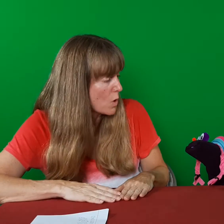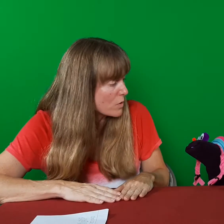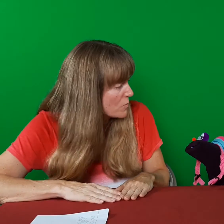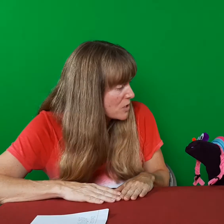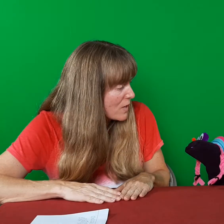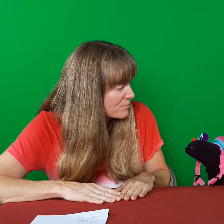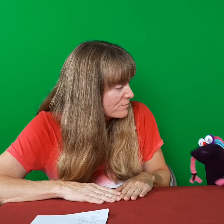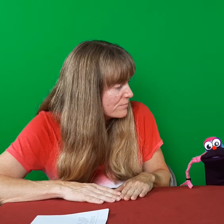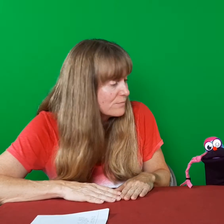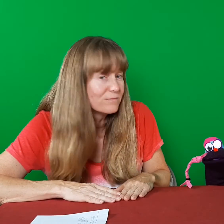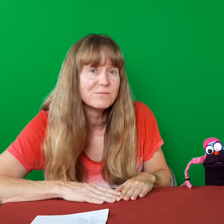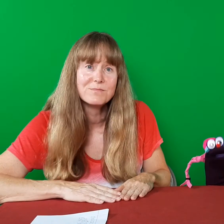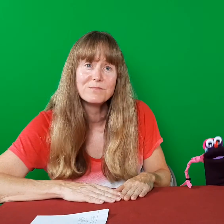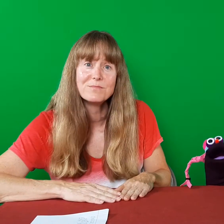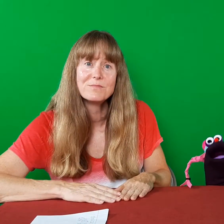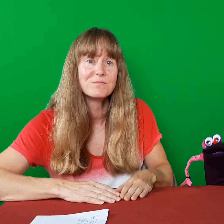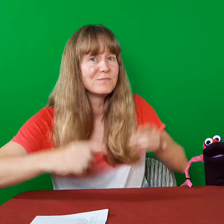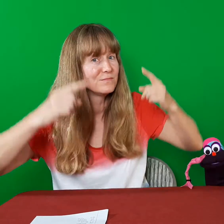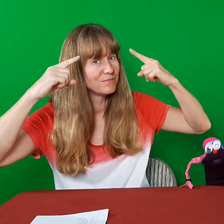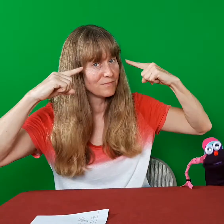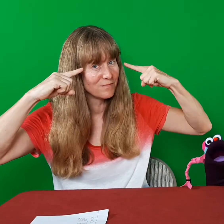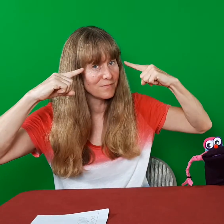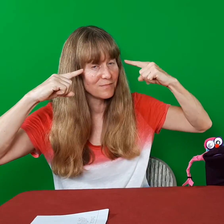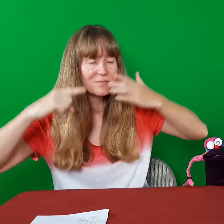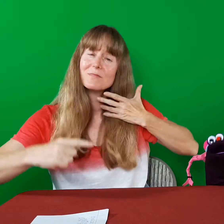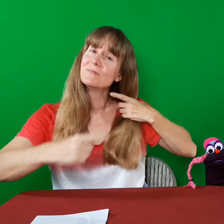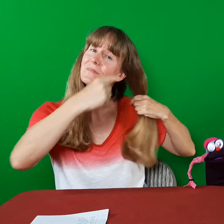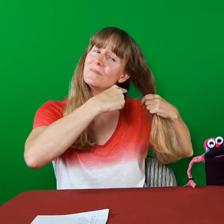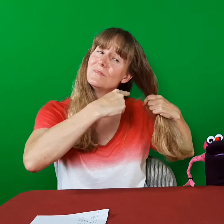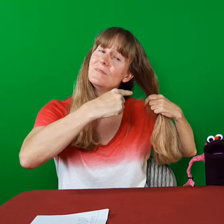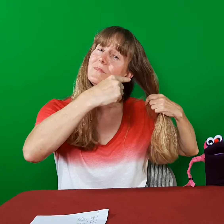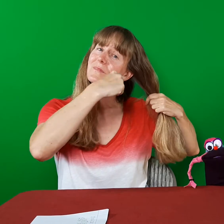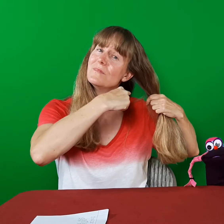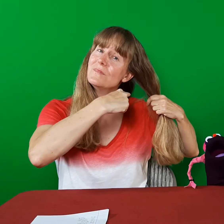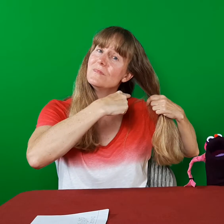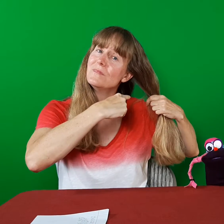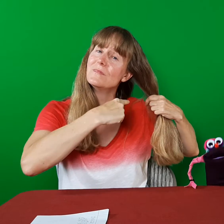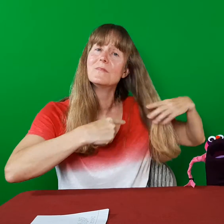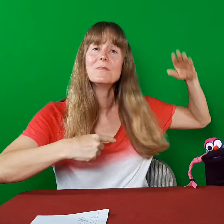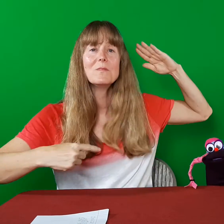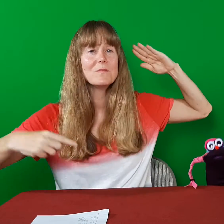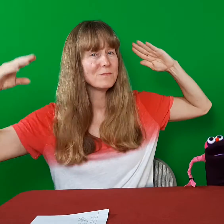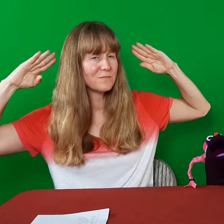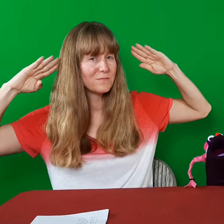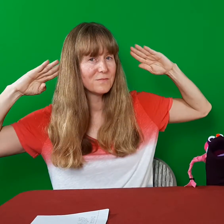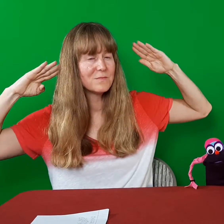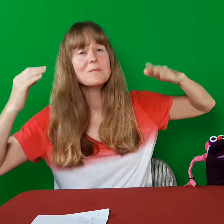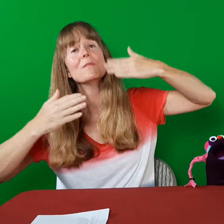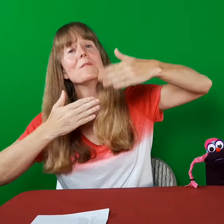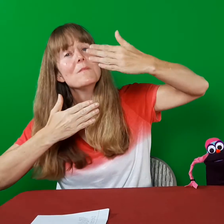what will you be doing? Before I read with my eyes, I can read with my ears. I will open up each ear and tell you